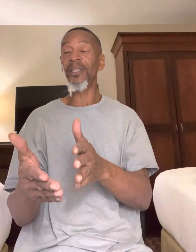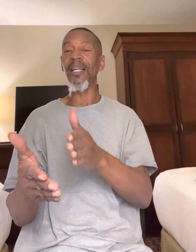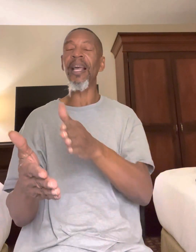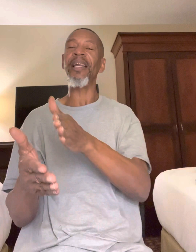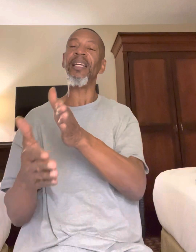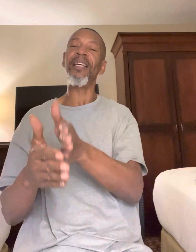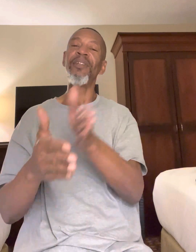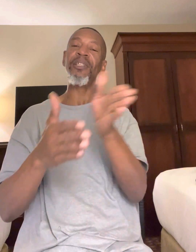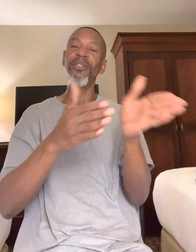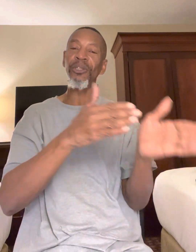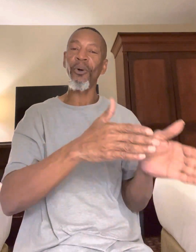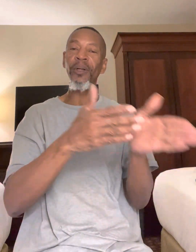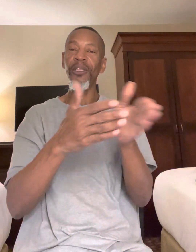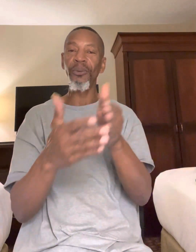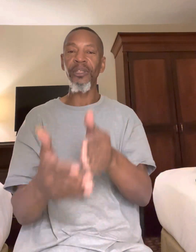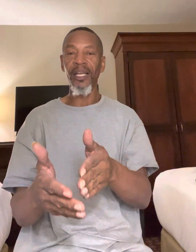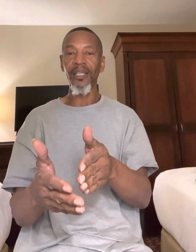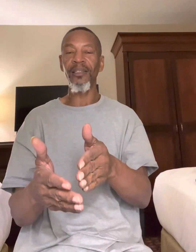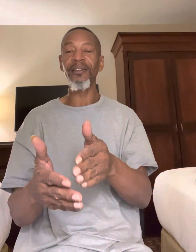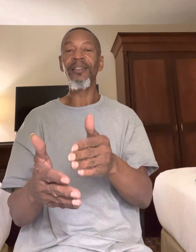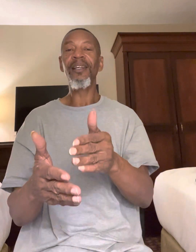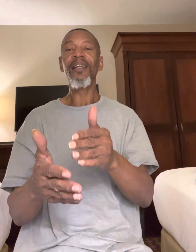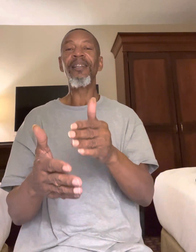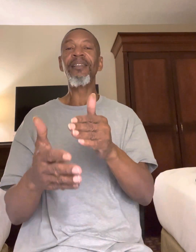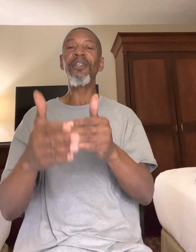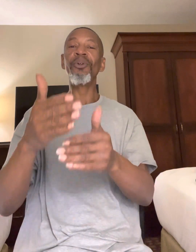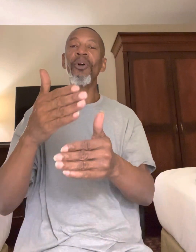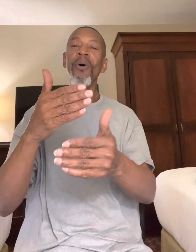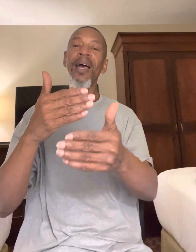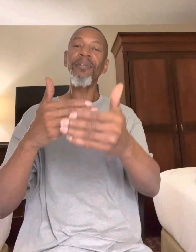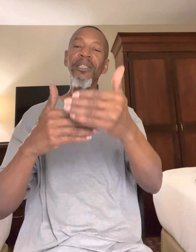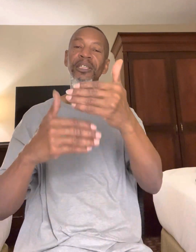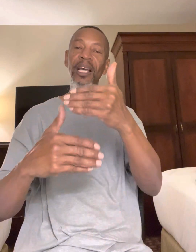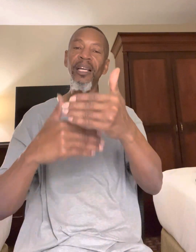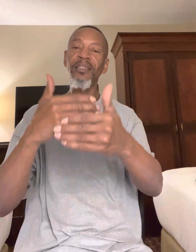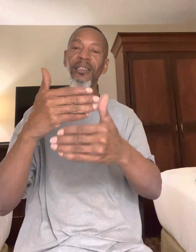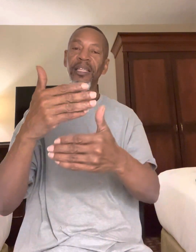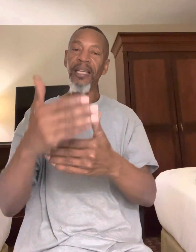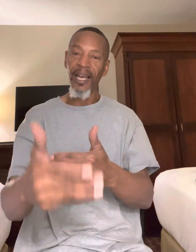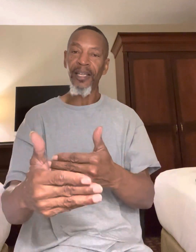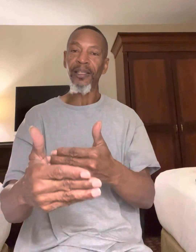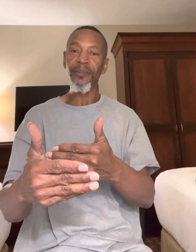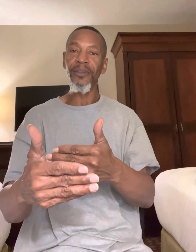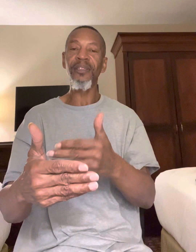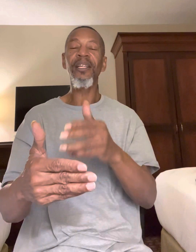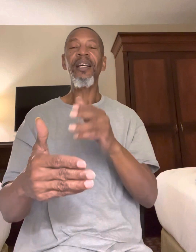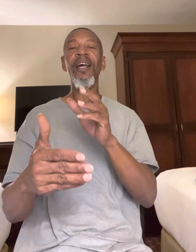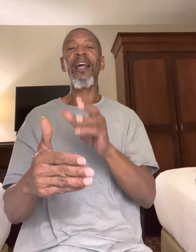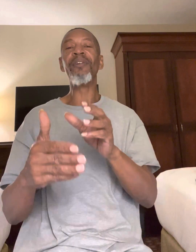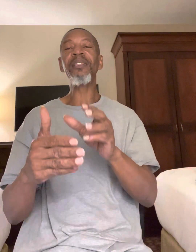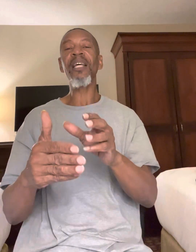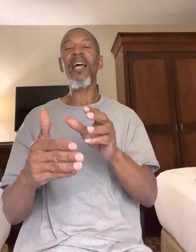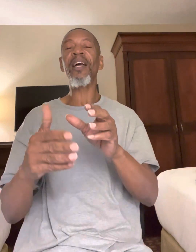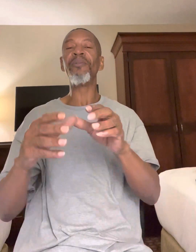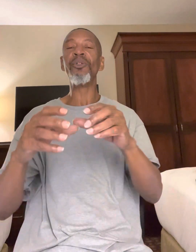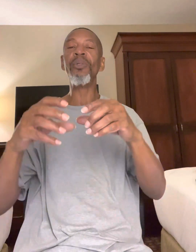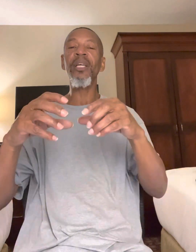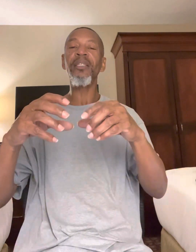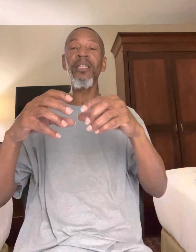and living the story you're telling, then you're going to have to change the names every time you get to